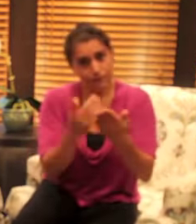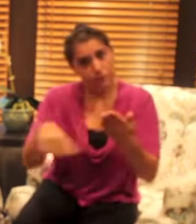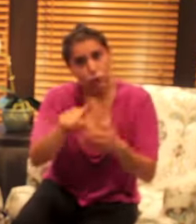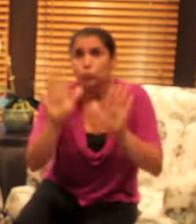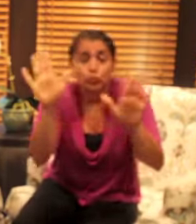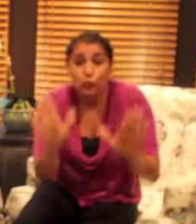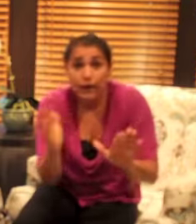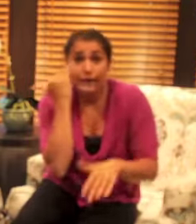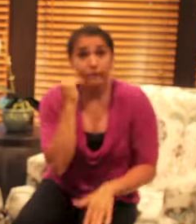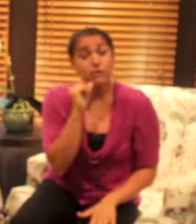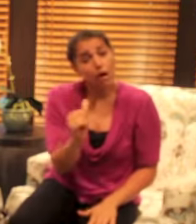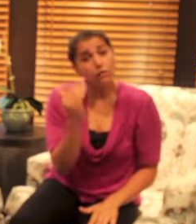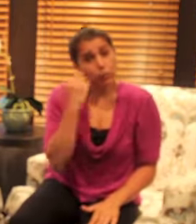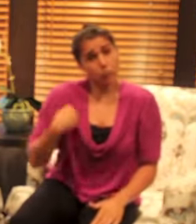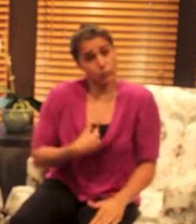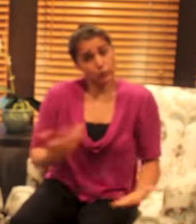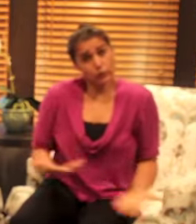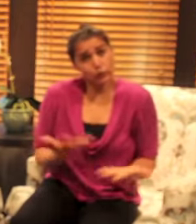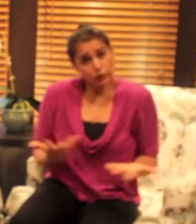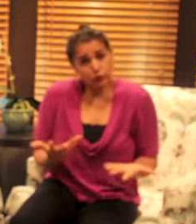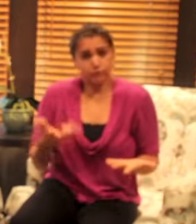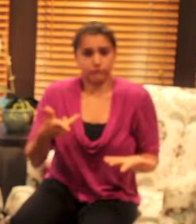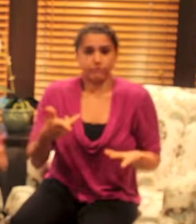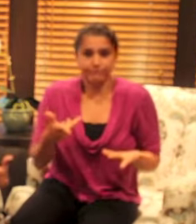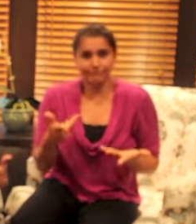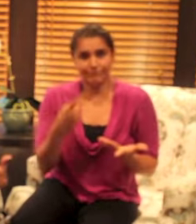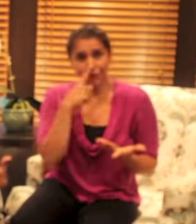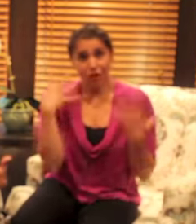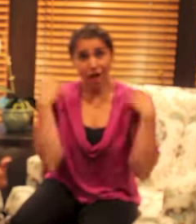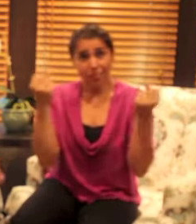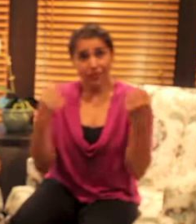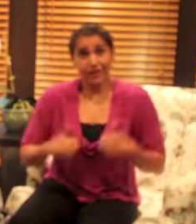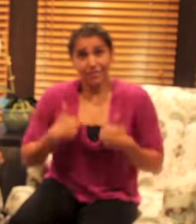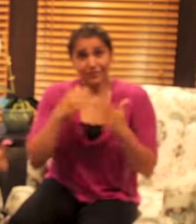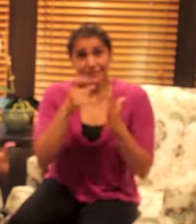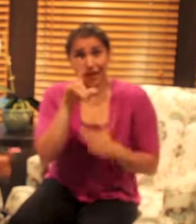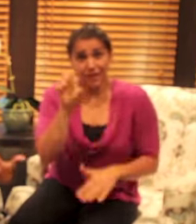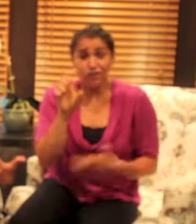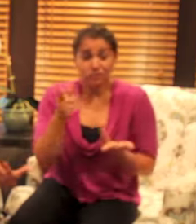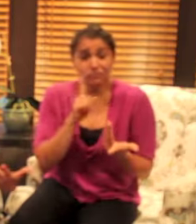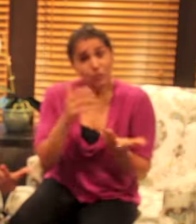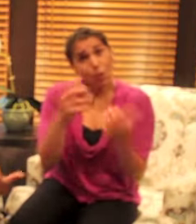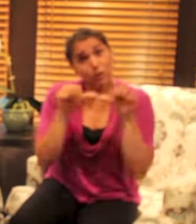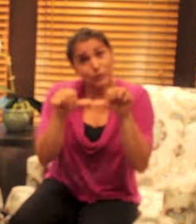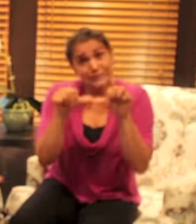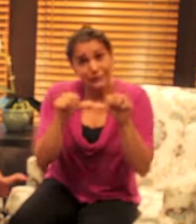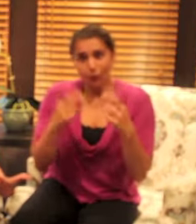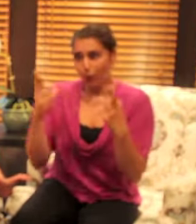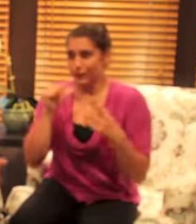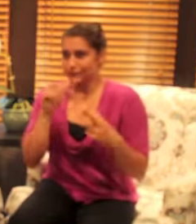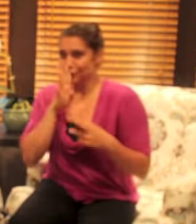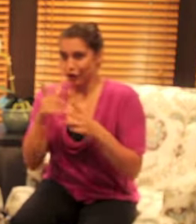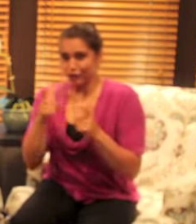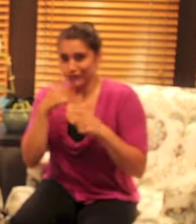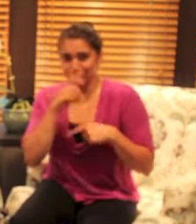doing this it was our purpose from the beginning so I hope I didn't talk too fast for Stephanie she's such an unbelievable pro I can't get